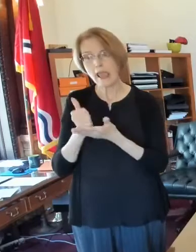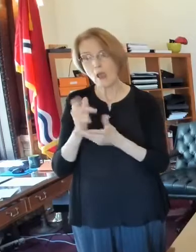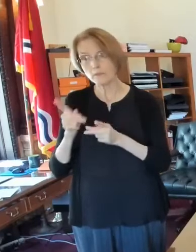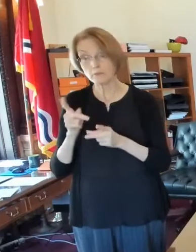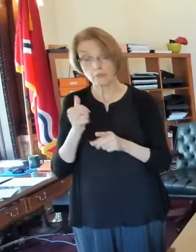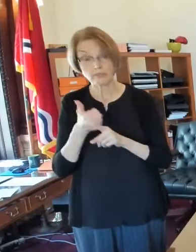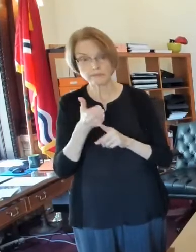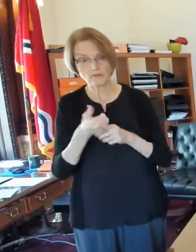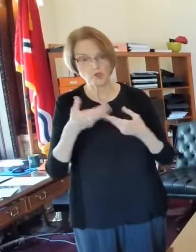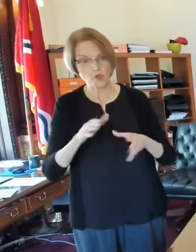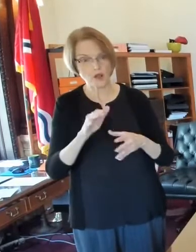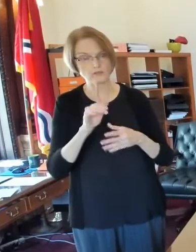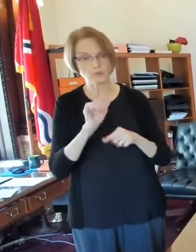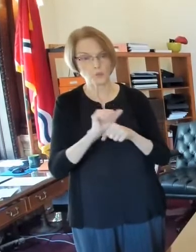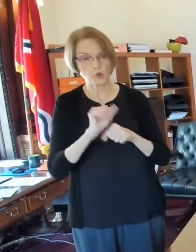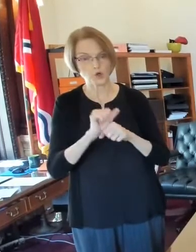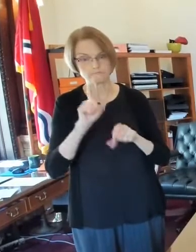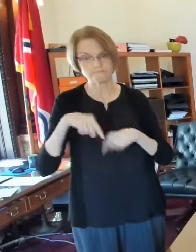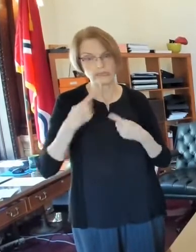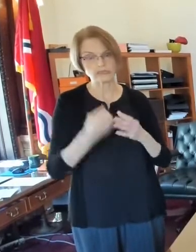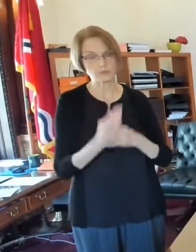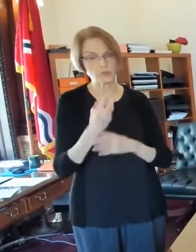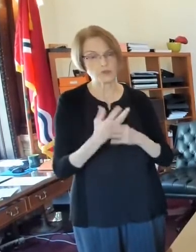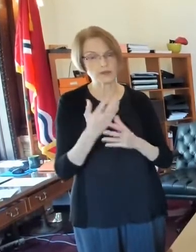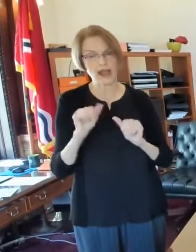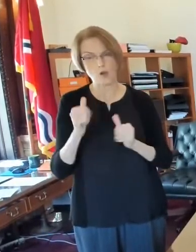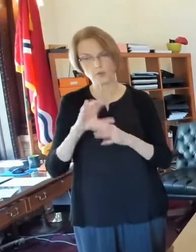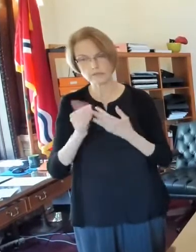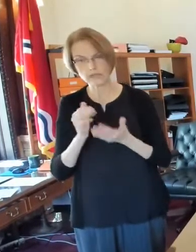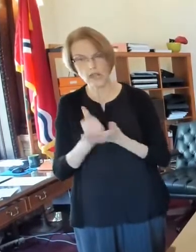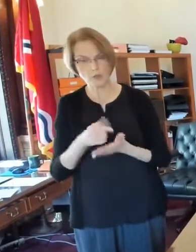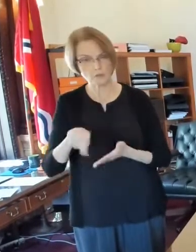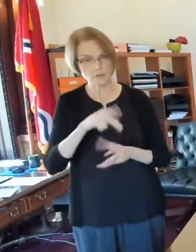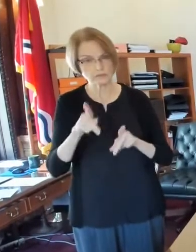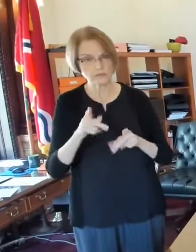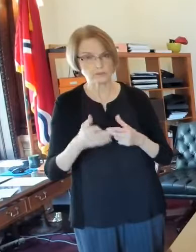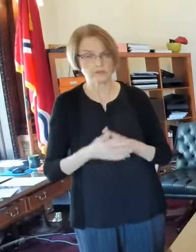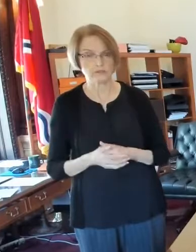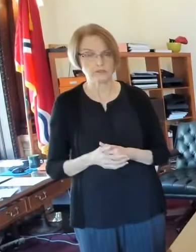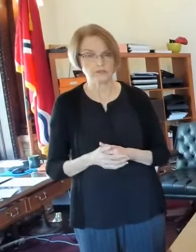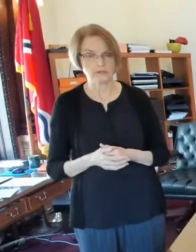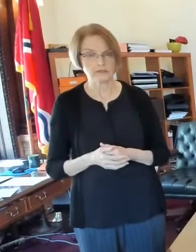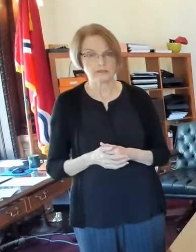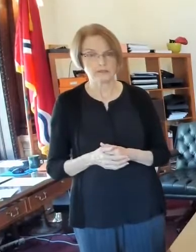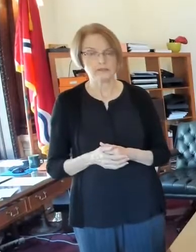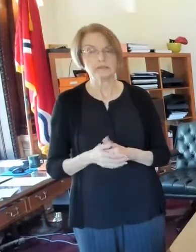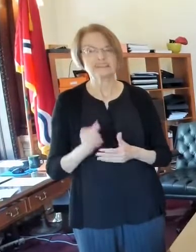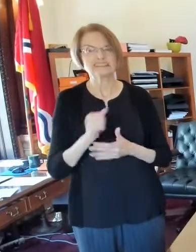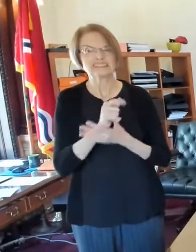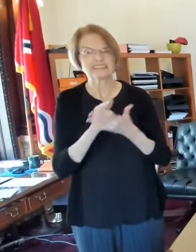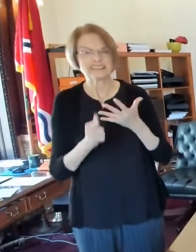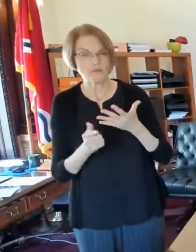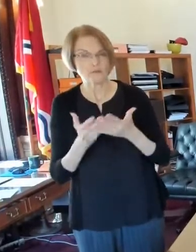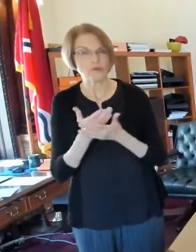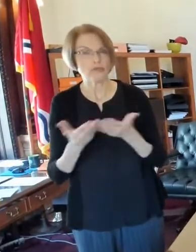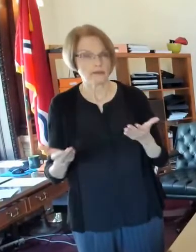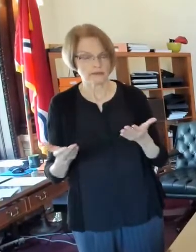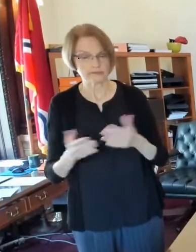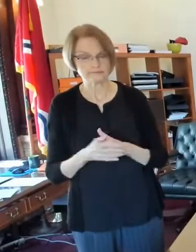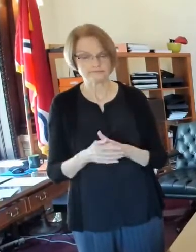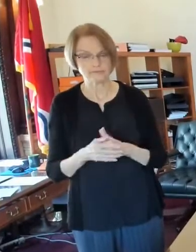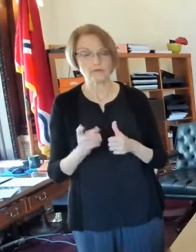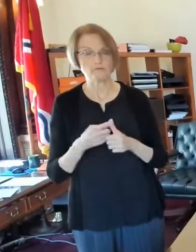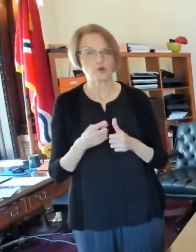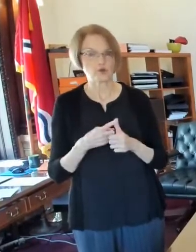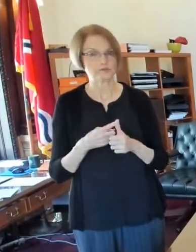of COVID since the spring? So we're doing a number of things, Mary. One,